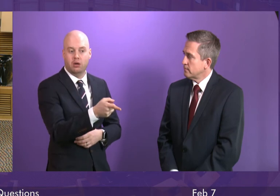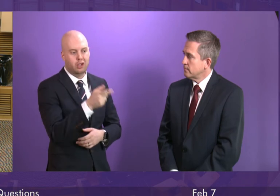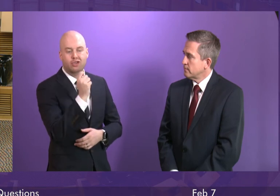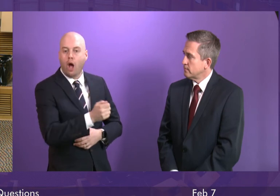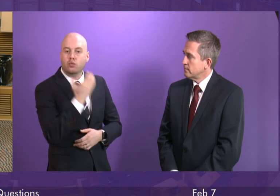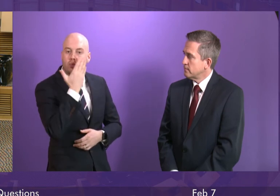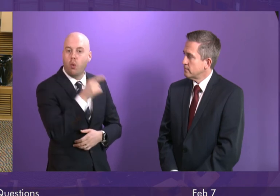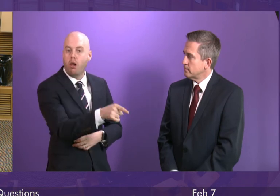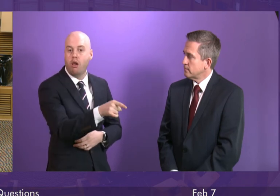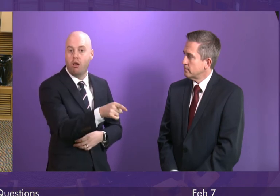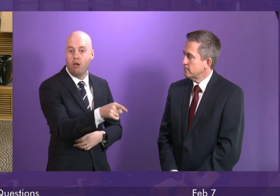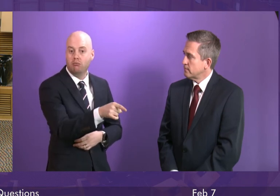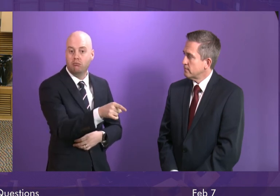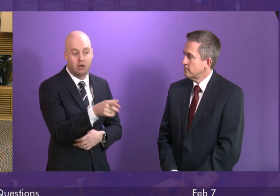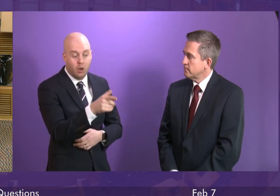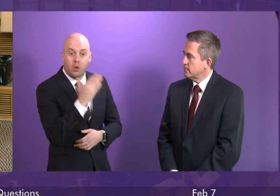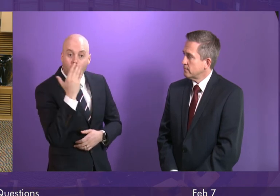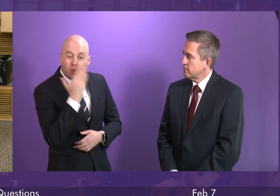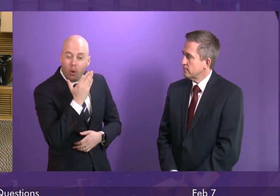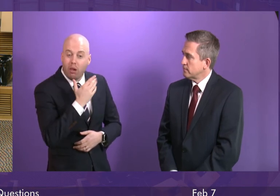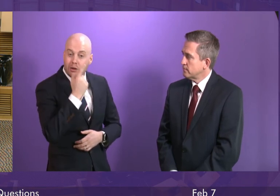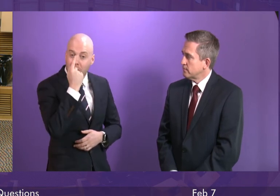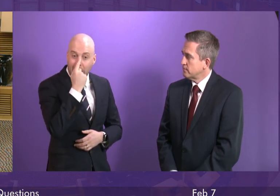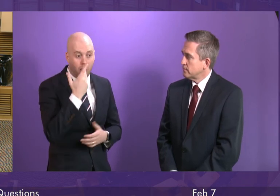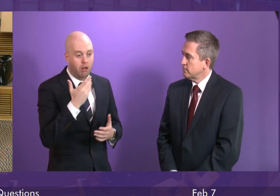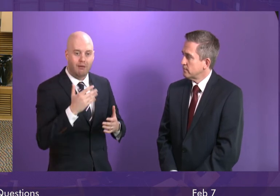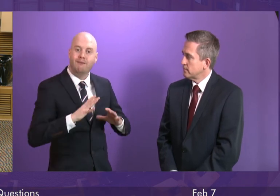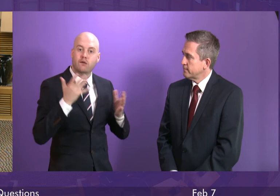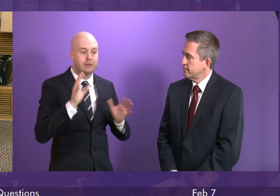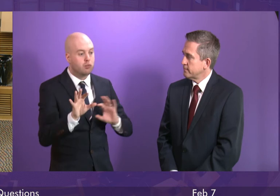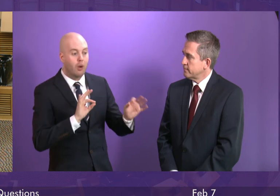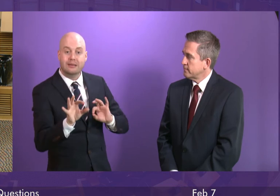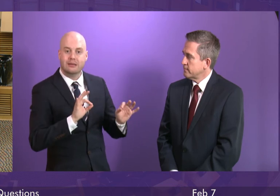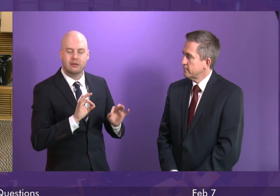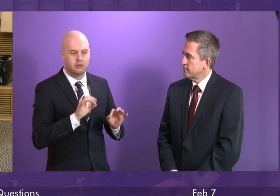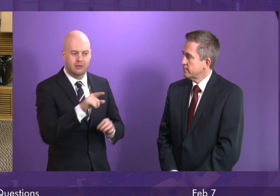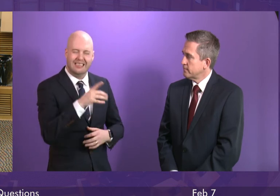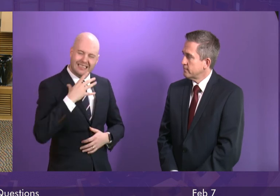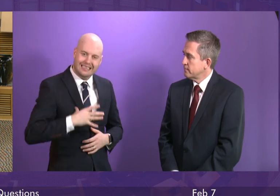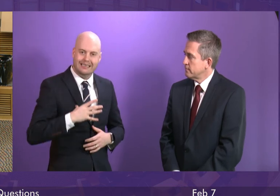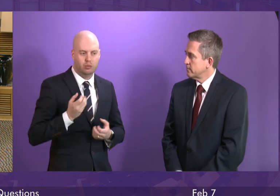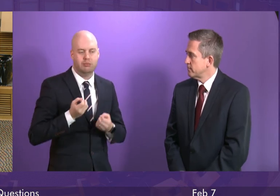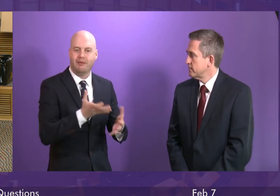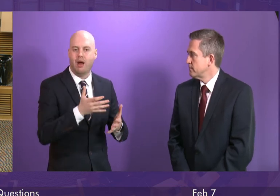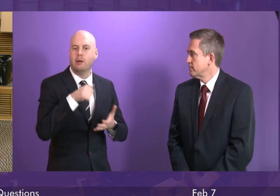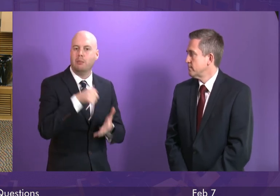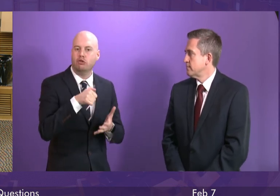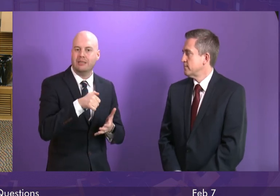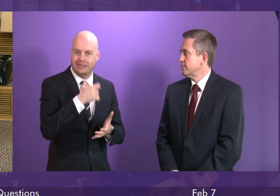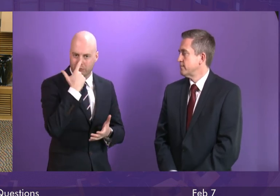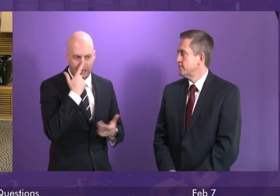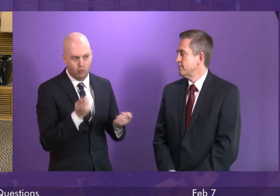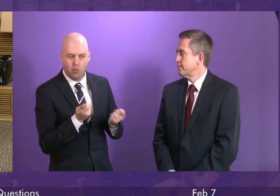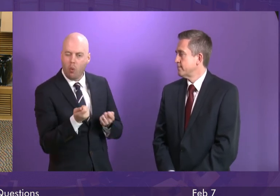but obviously for a school to be able to exercise free choice there they have got to have sufficient budgetary control to exercise that